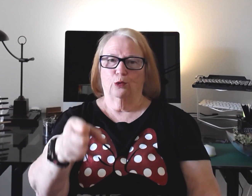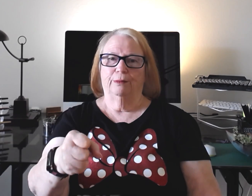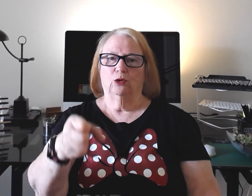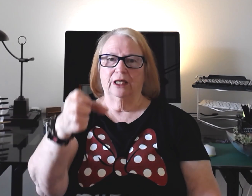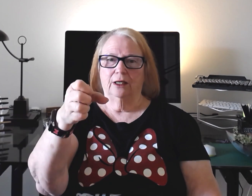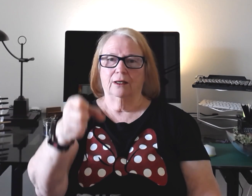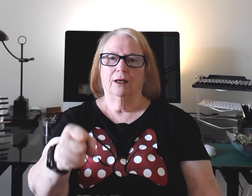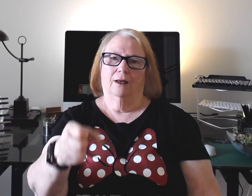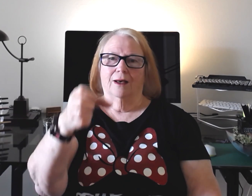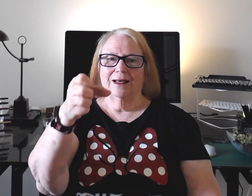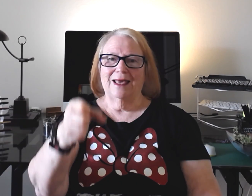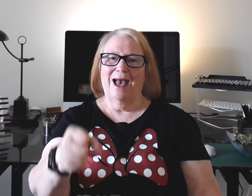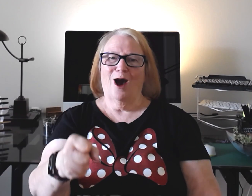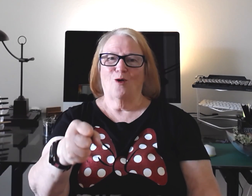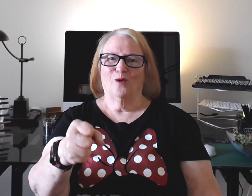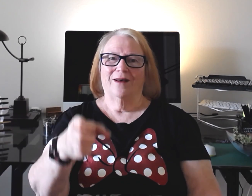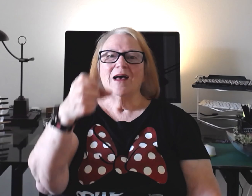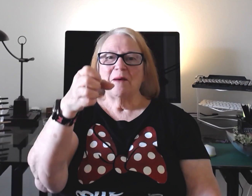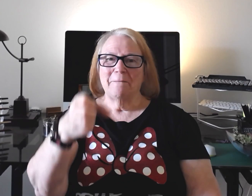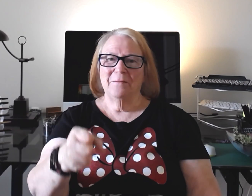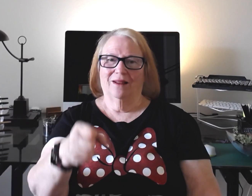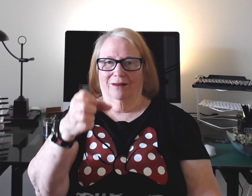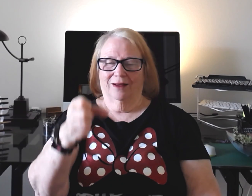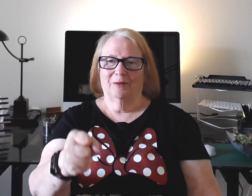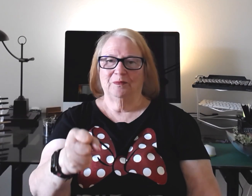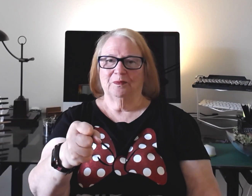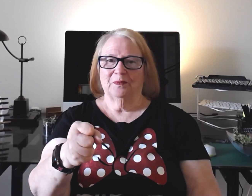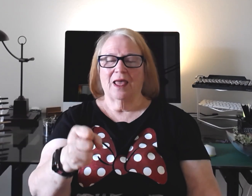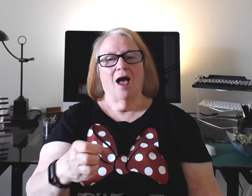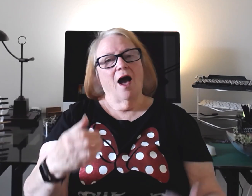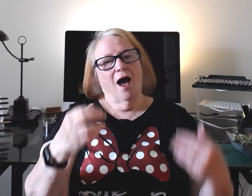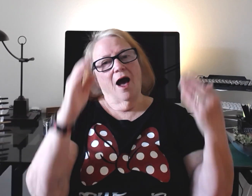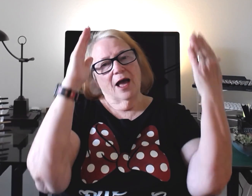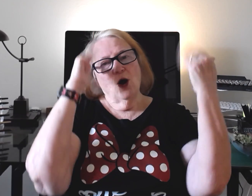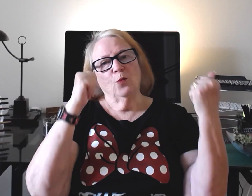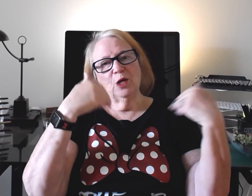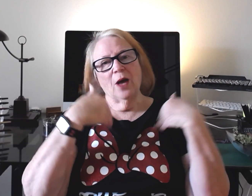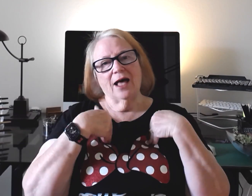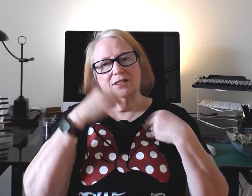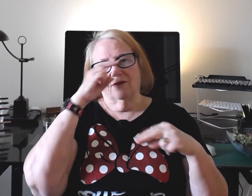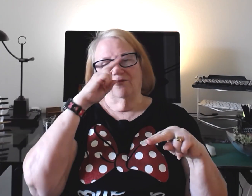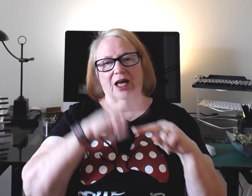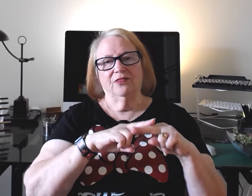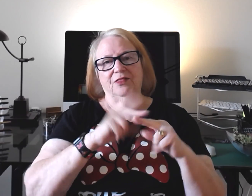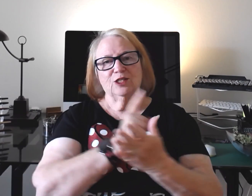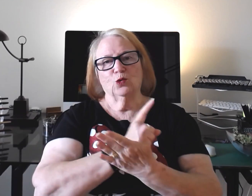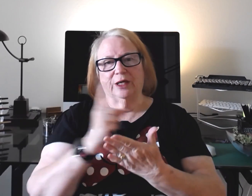milking a cow. Milk. I hope you had some fun this week